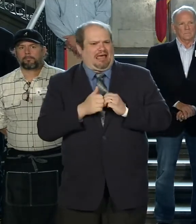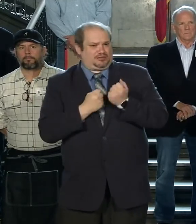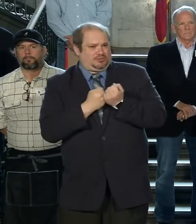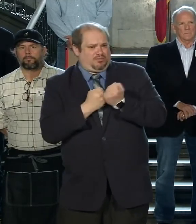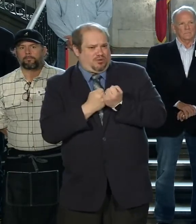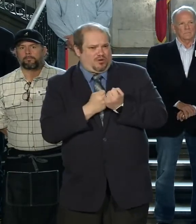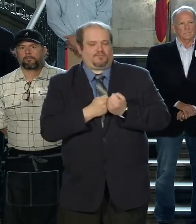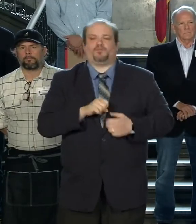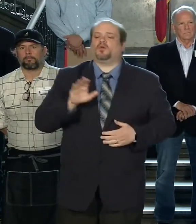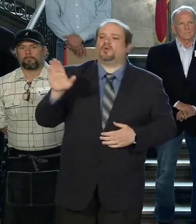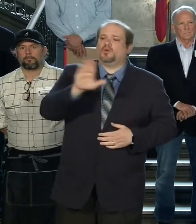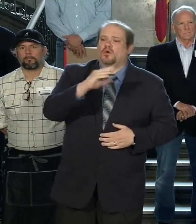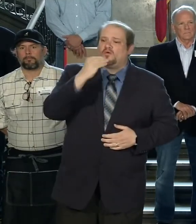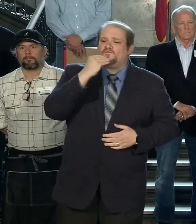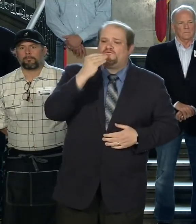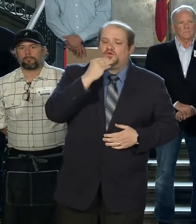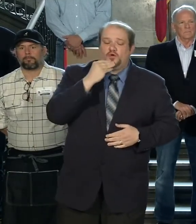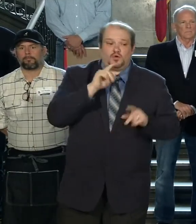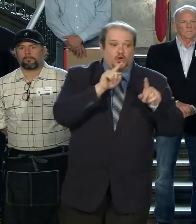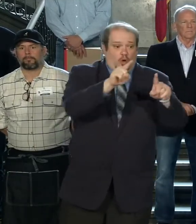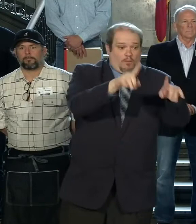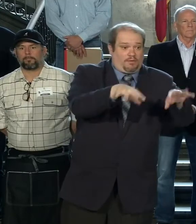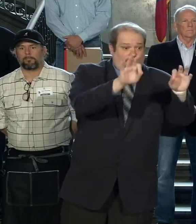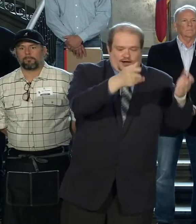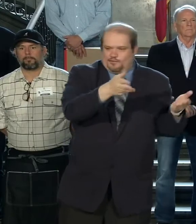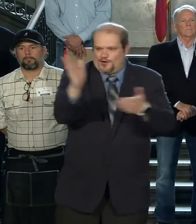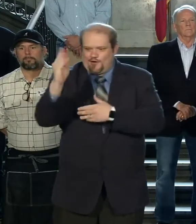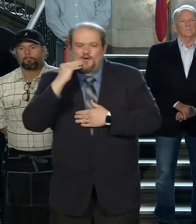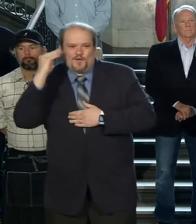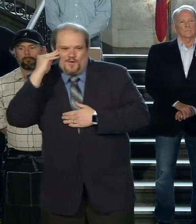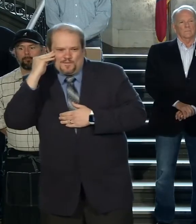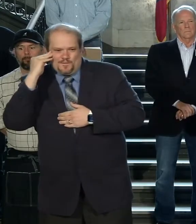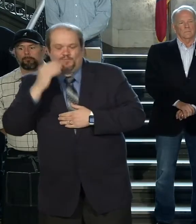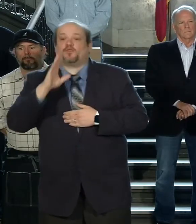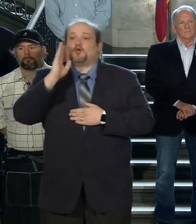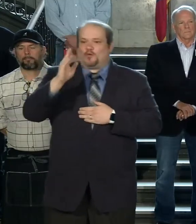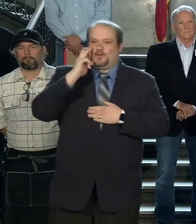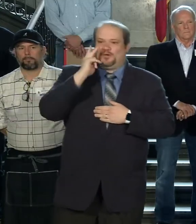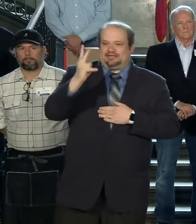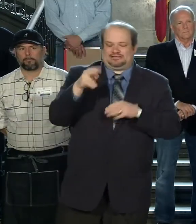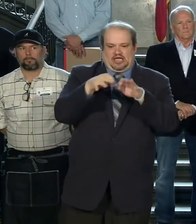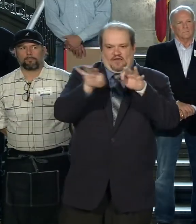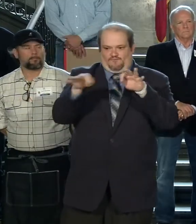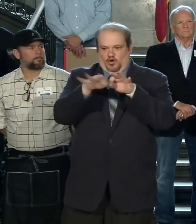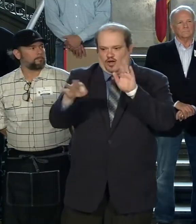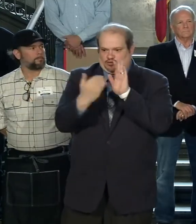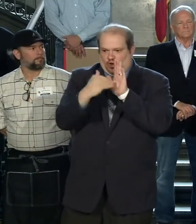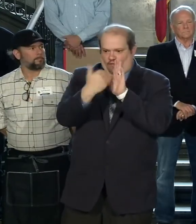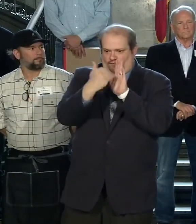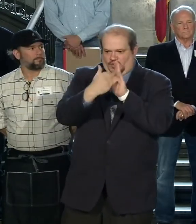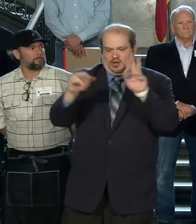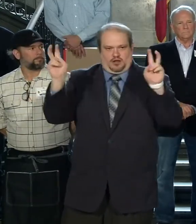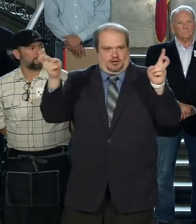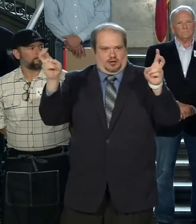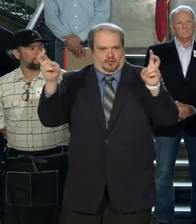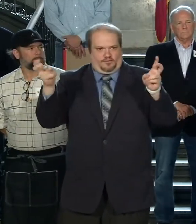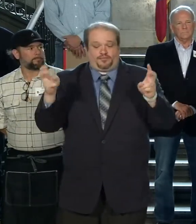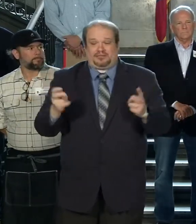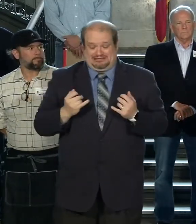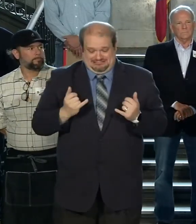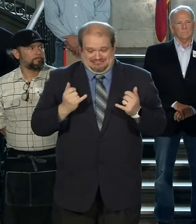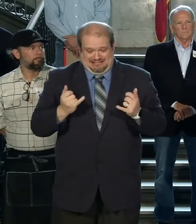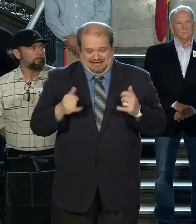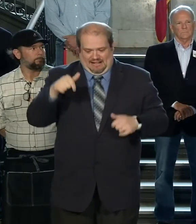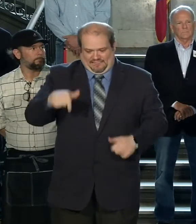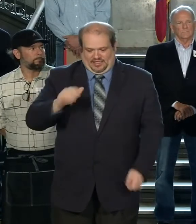Please get your food and go home. In fact, you'll see and hear this phrase quite a bit. For now,